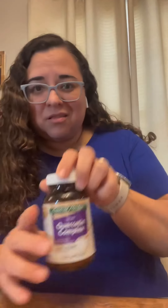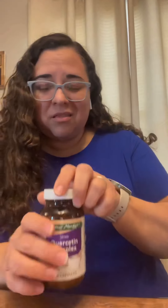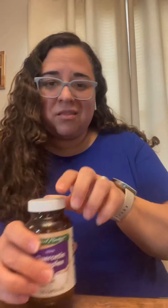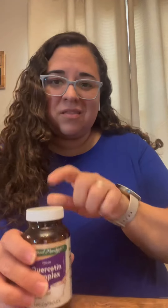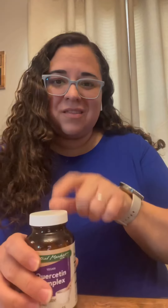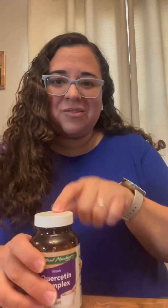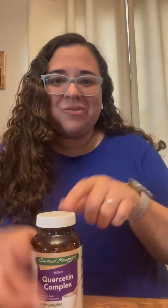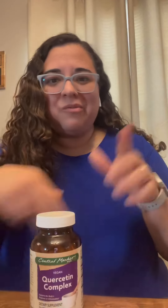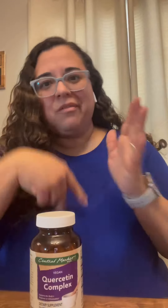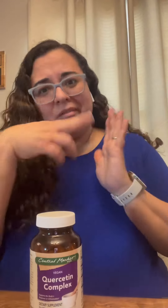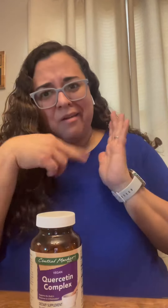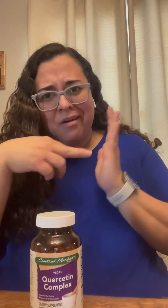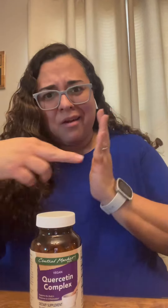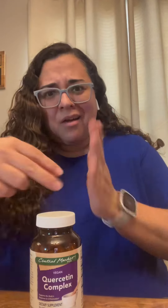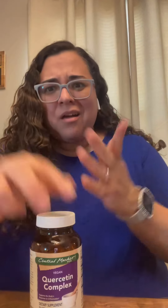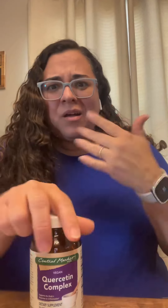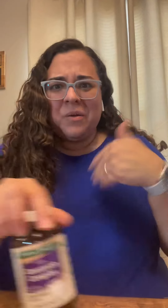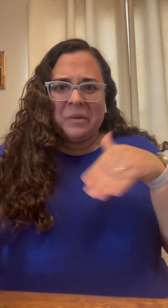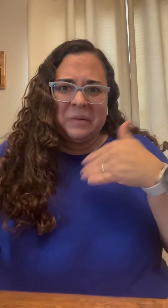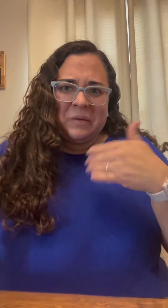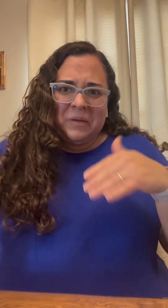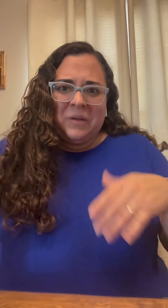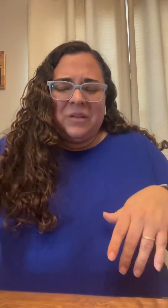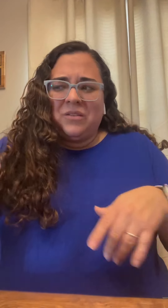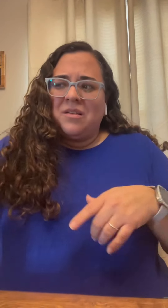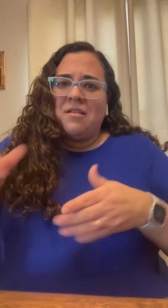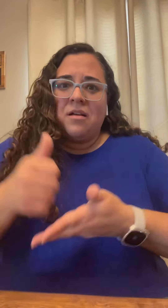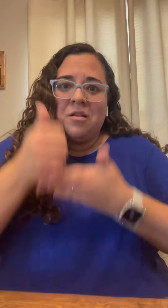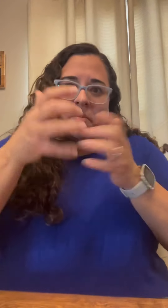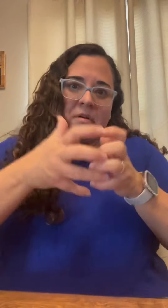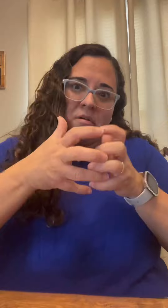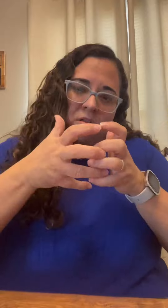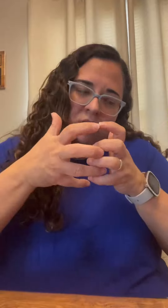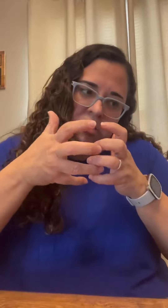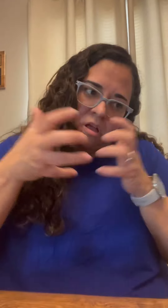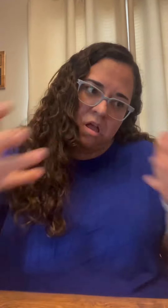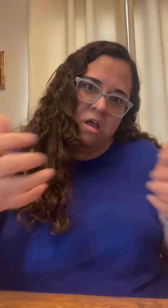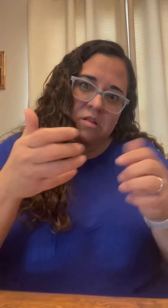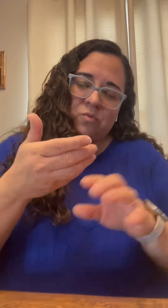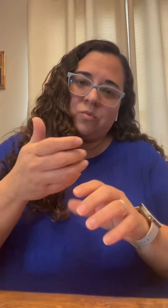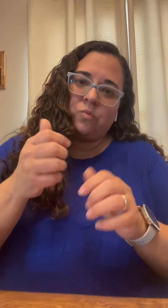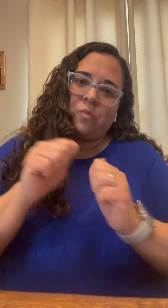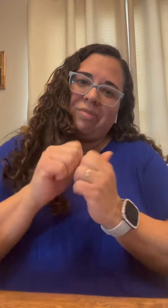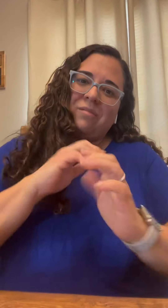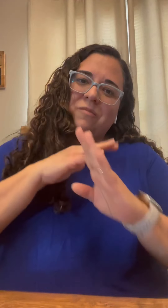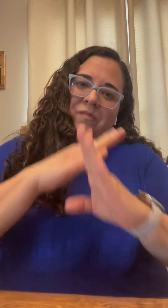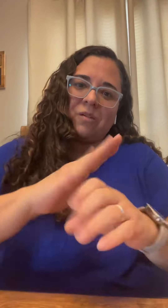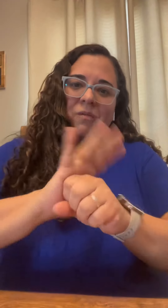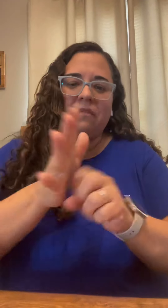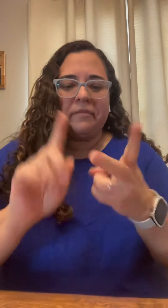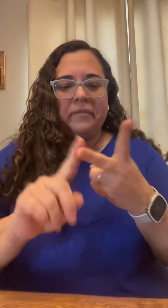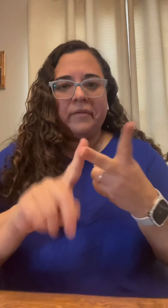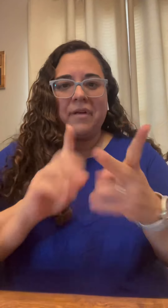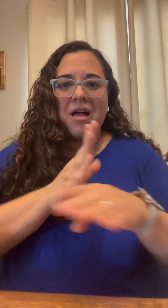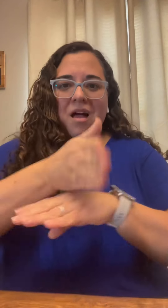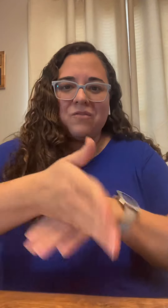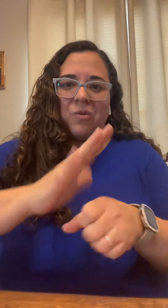and this one i did a lot of reading on it online and there this helps a lot with inflammation